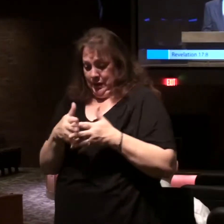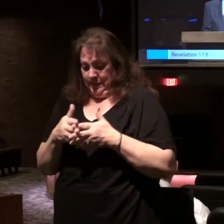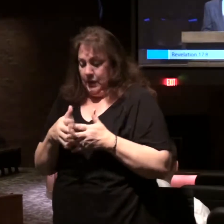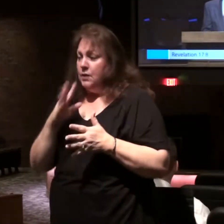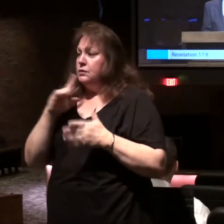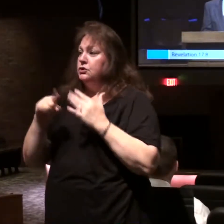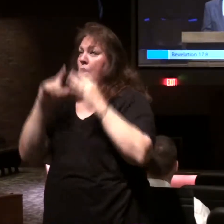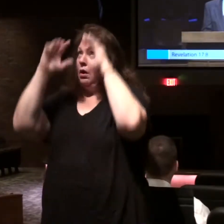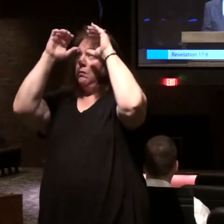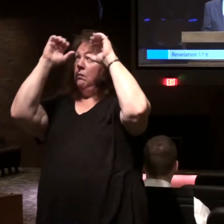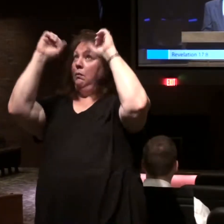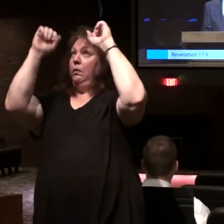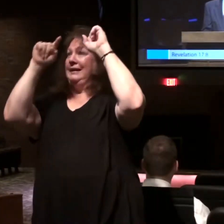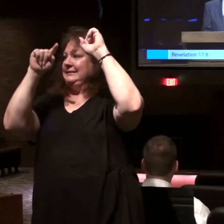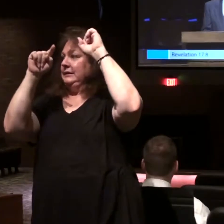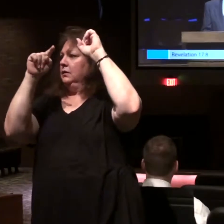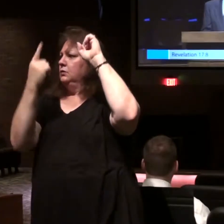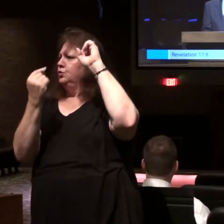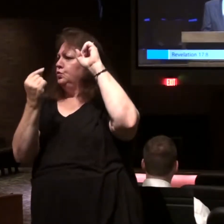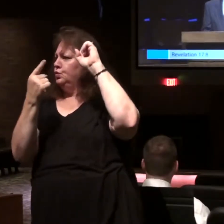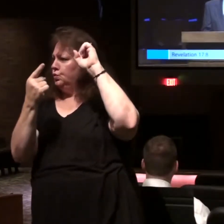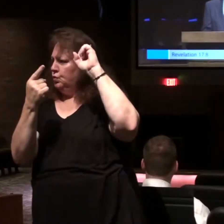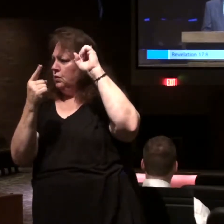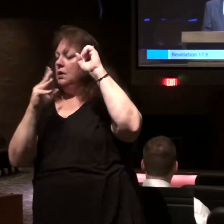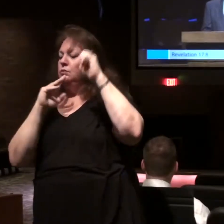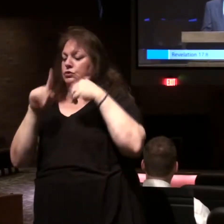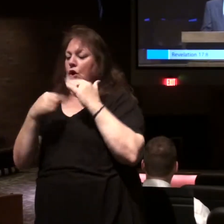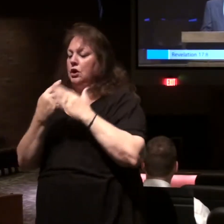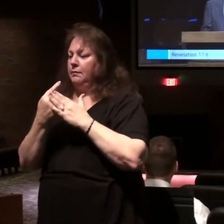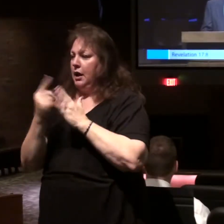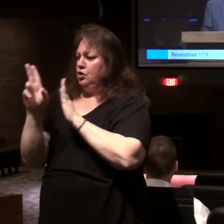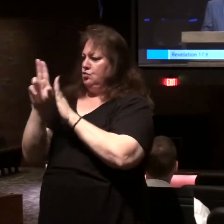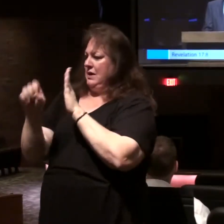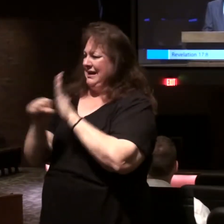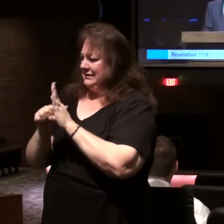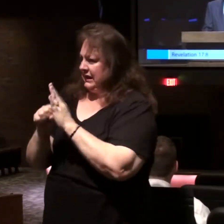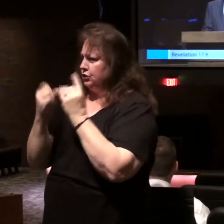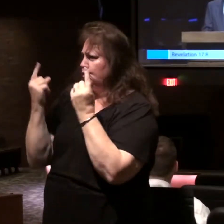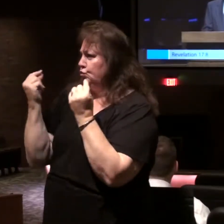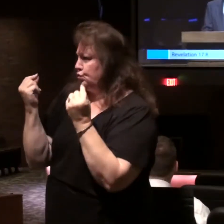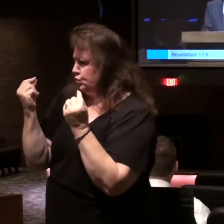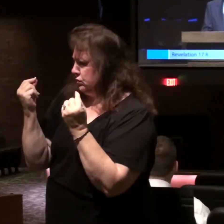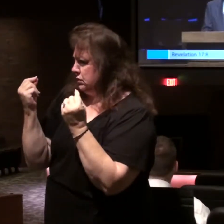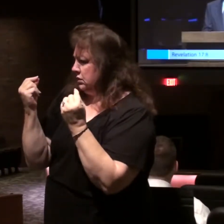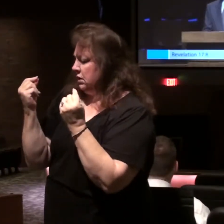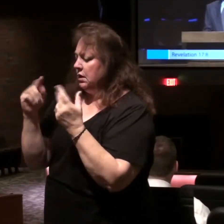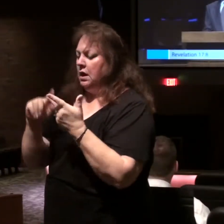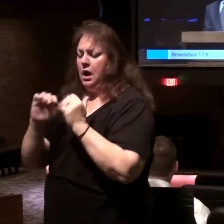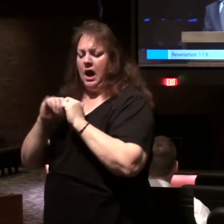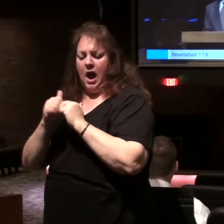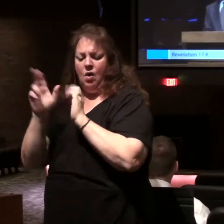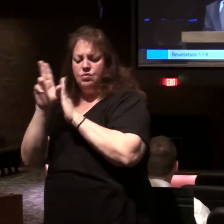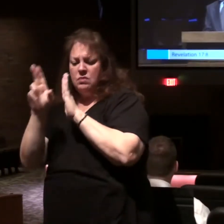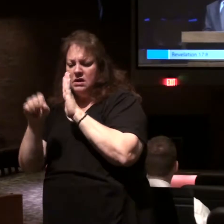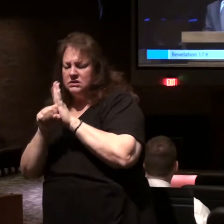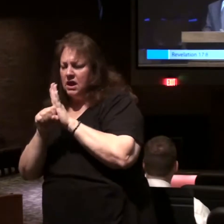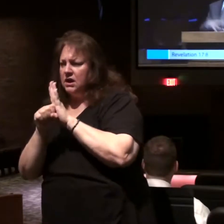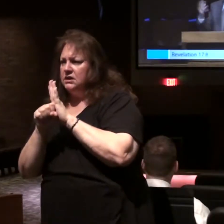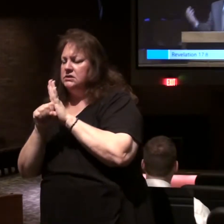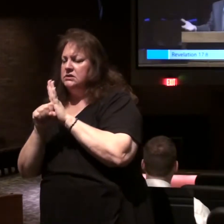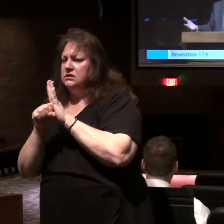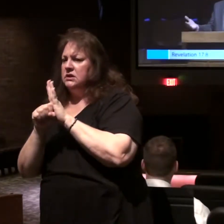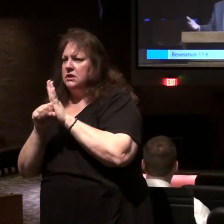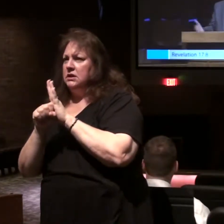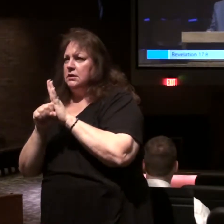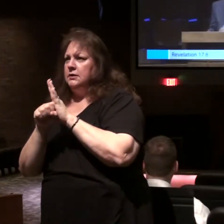talk about what the president did. We talk about what the United States did. Or how the United States is going